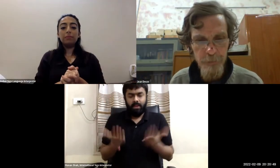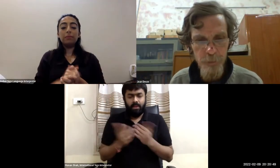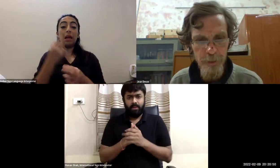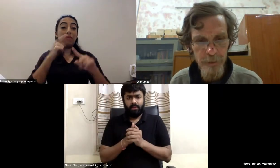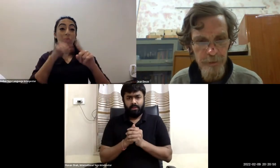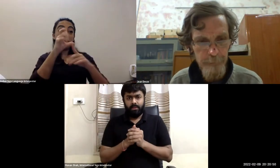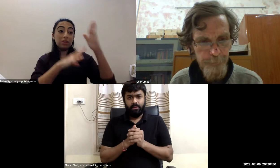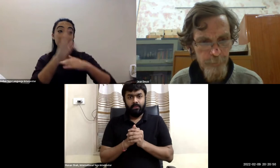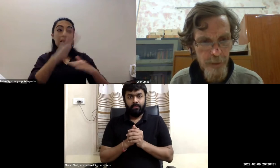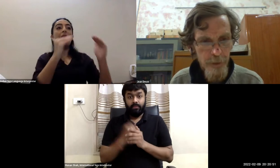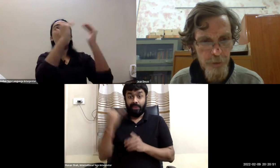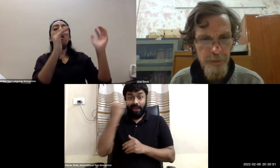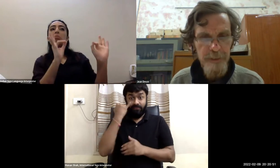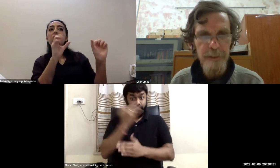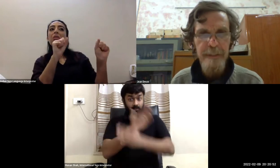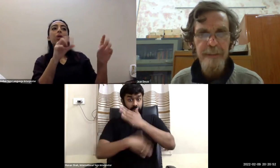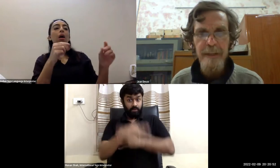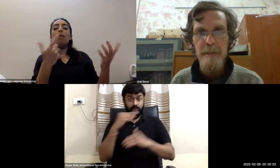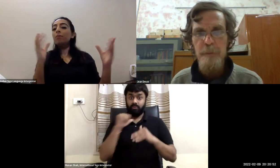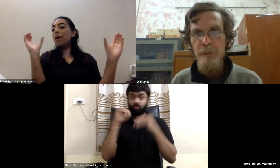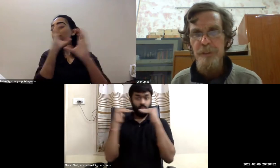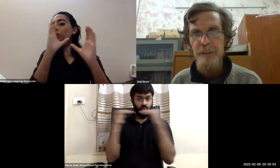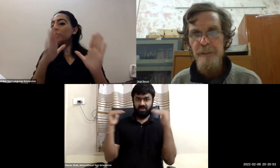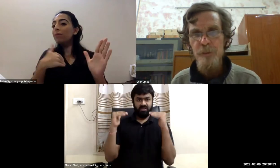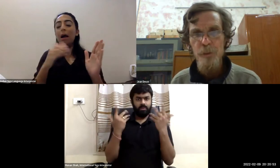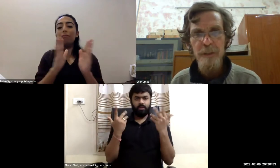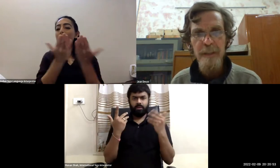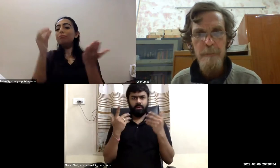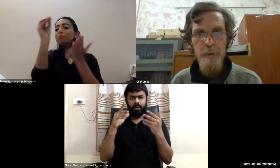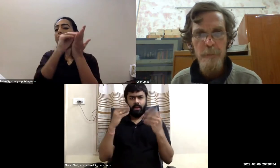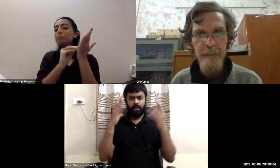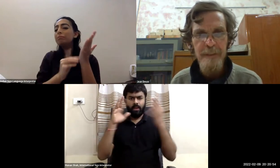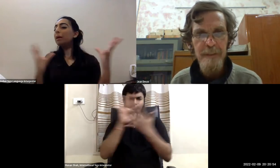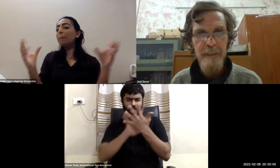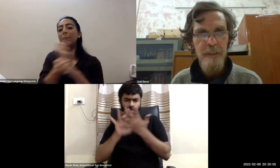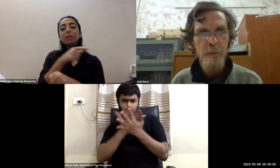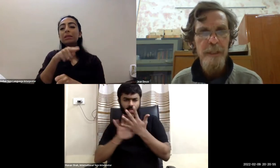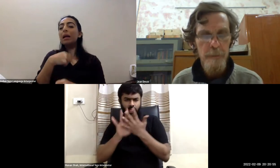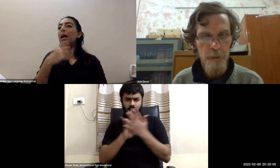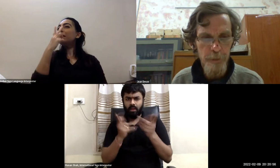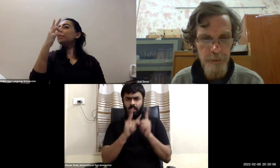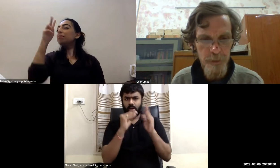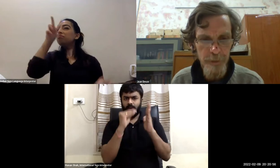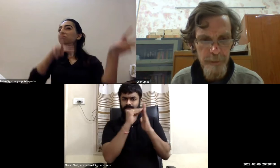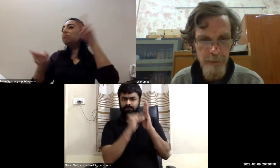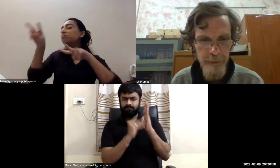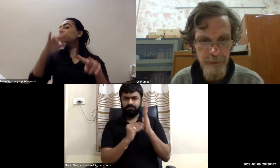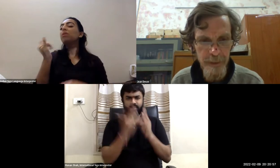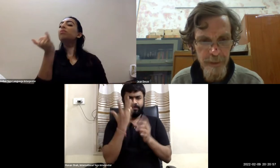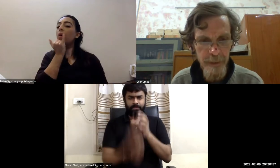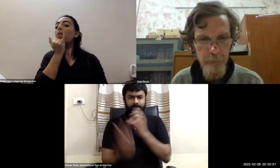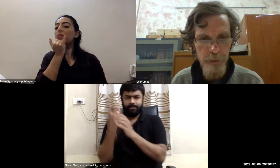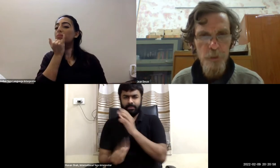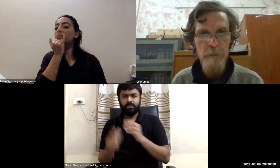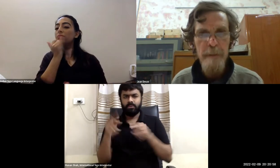if you are not so this entire approach is totally inappropriate when it comes to persons with disabilities